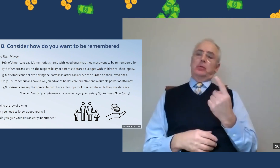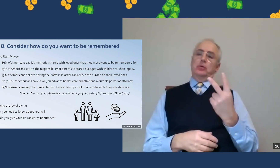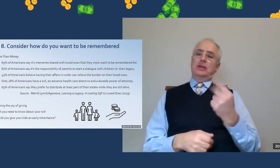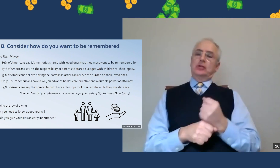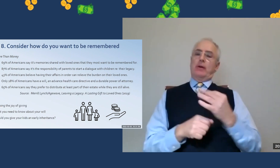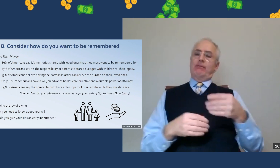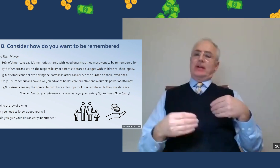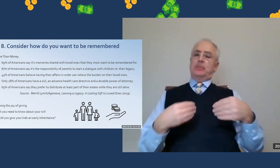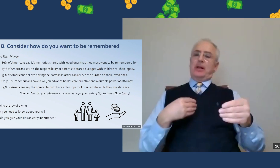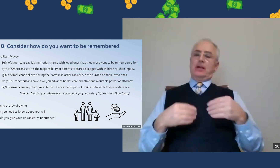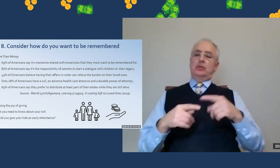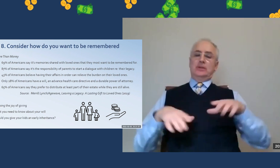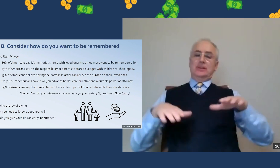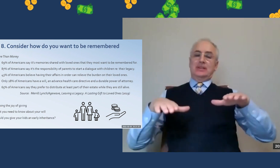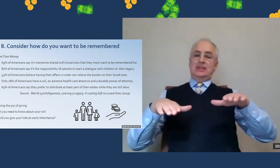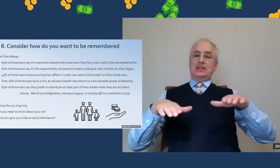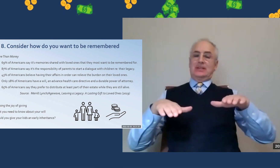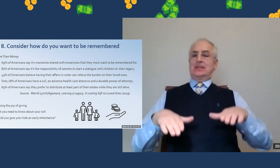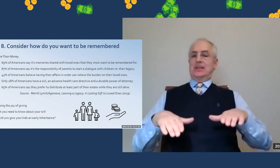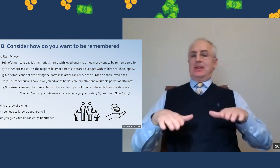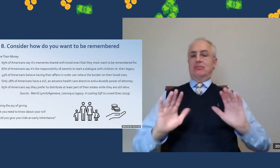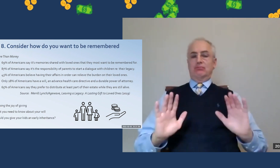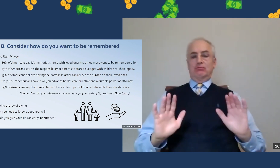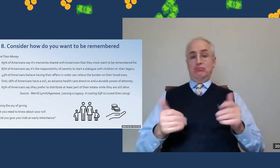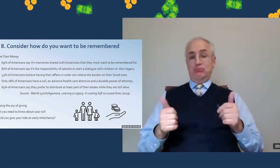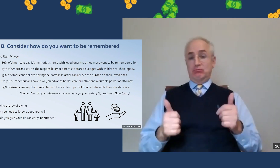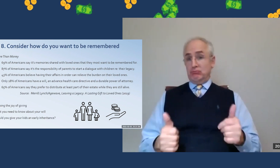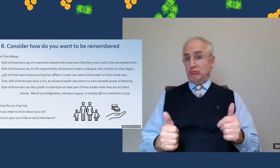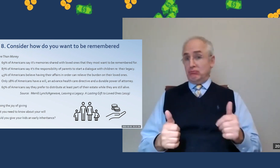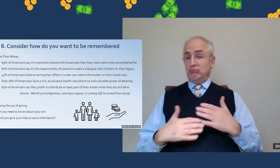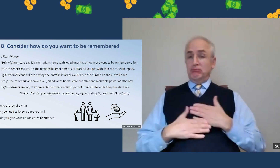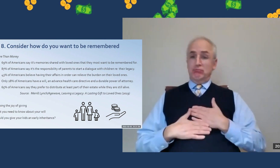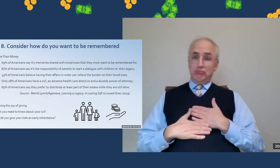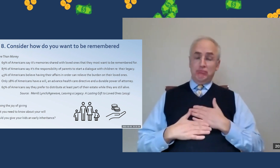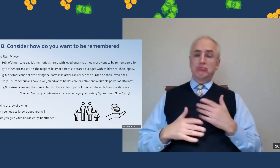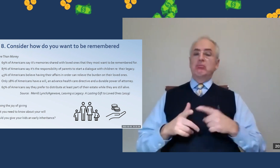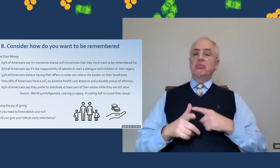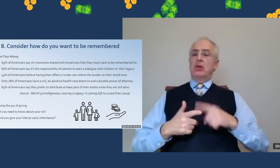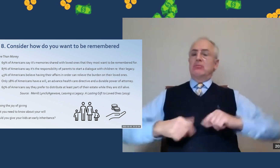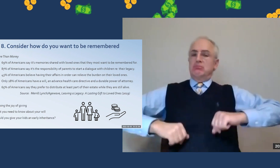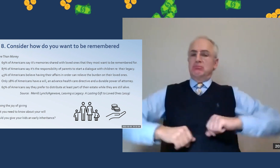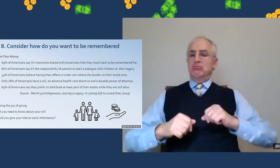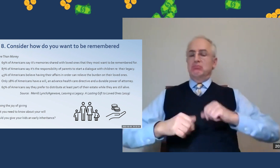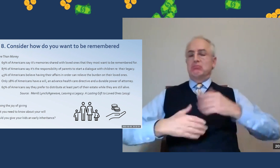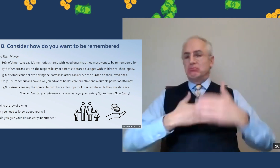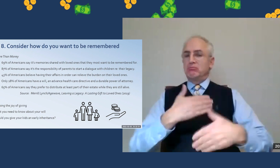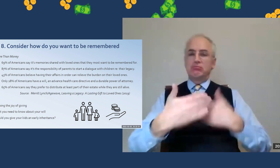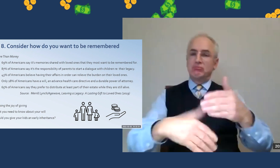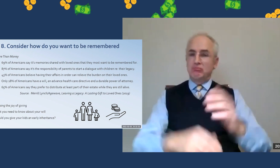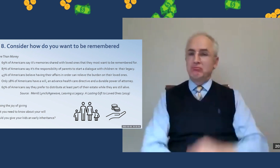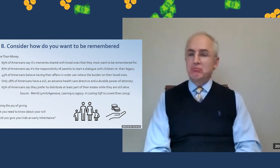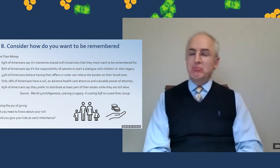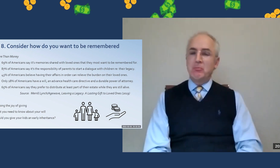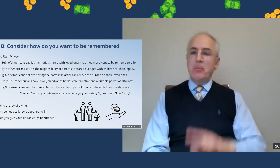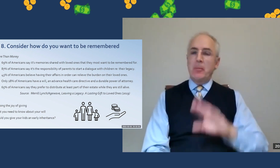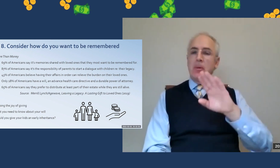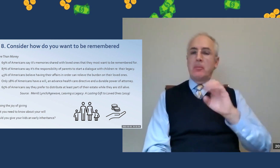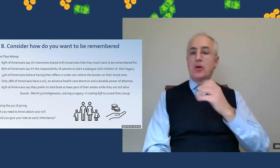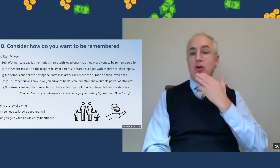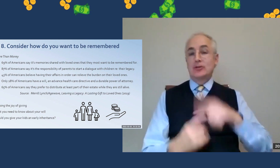You know, give yourself that time and flexibility to really settle in. And then at that point, move forward with